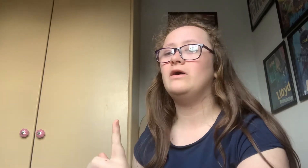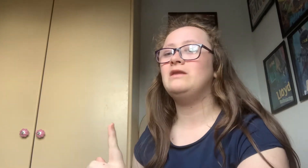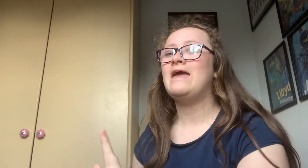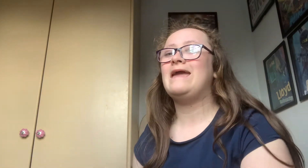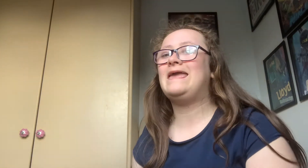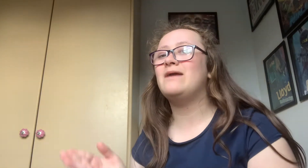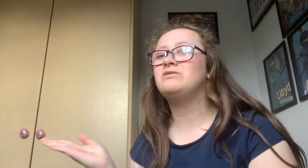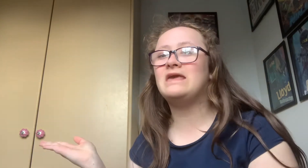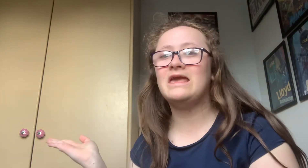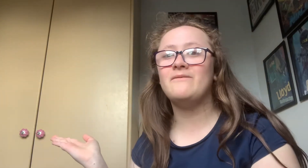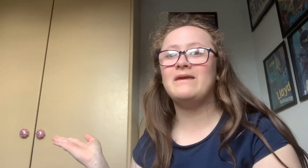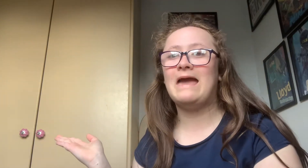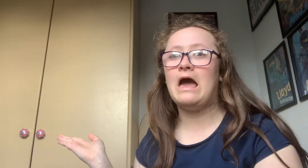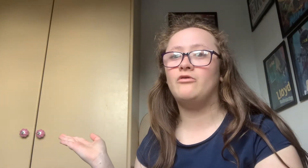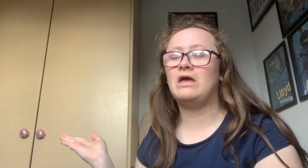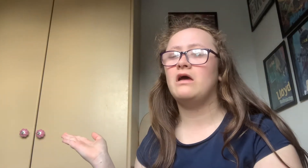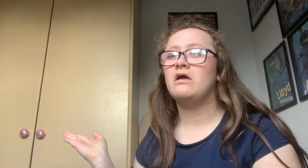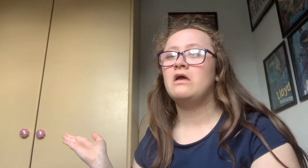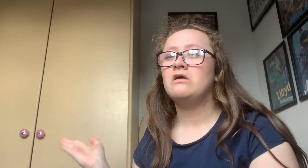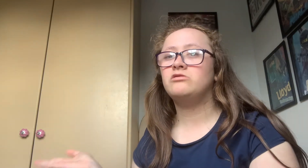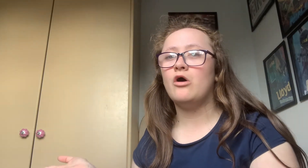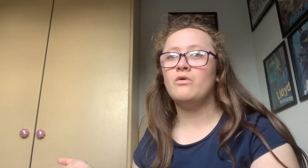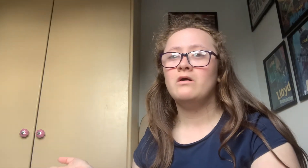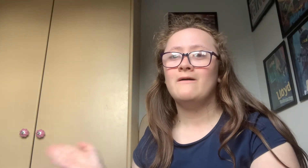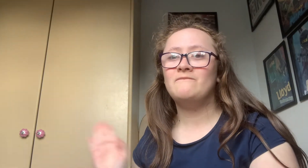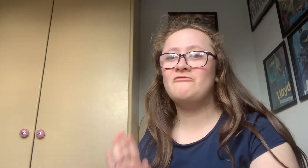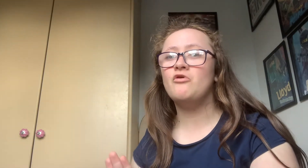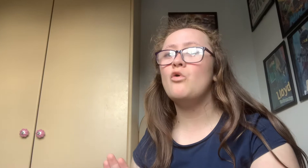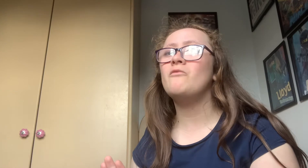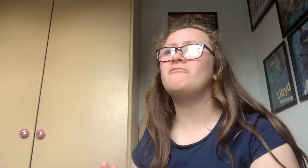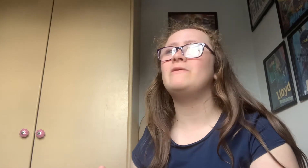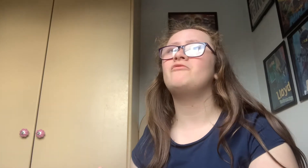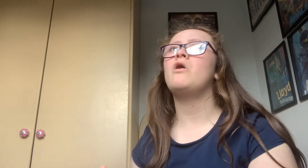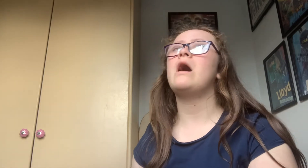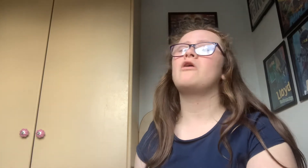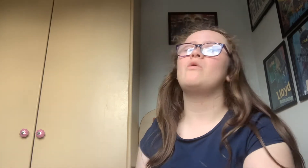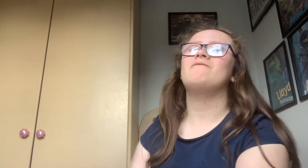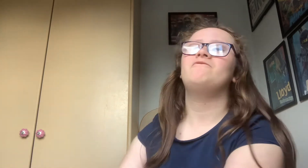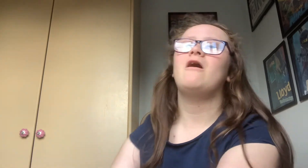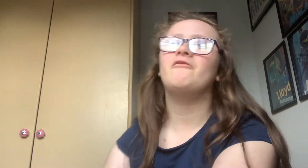it keeps kicking me out So before before I go in father